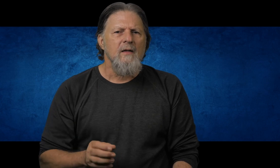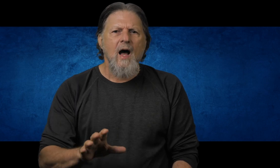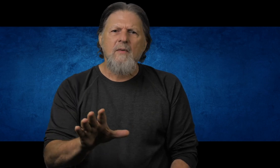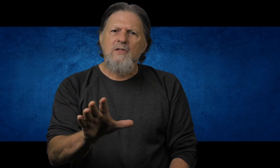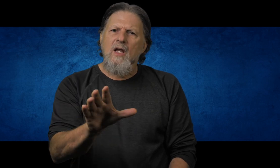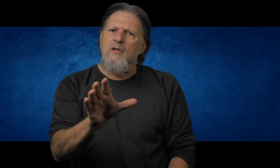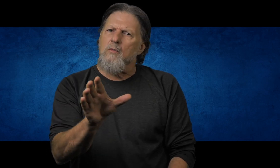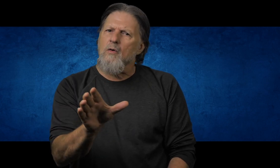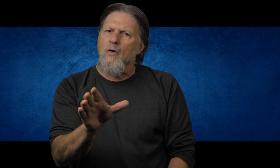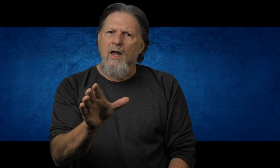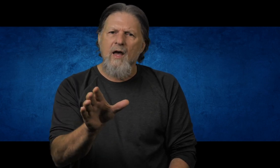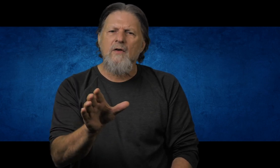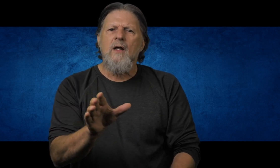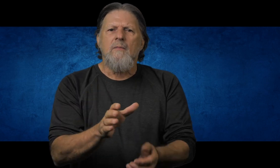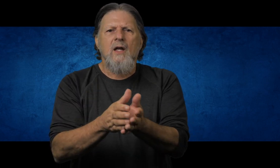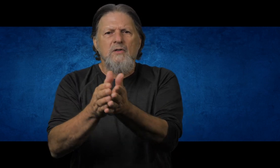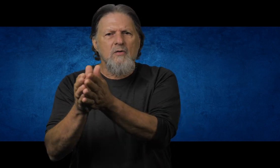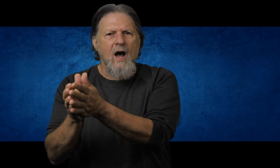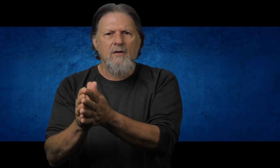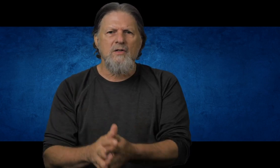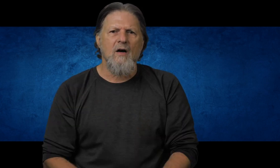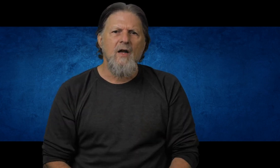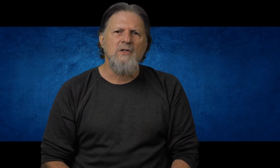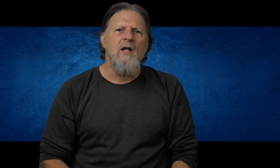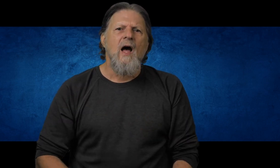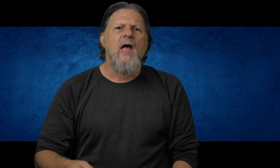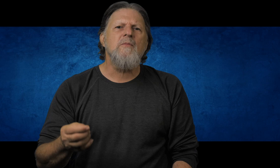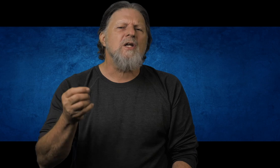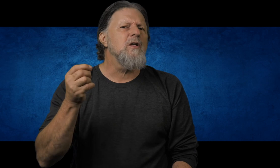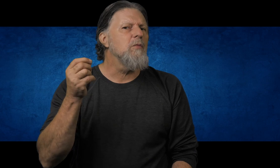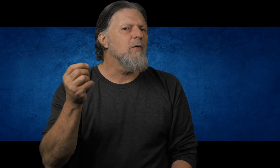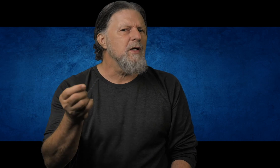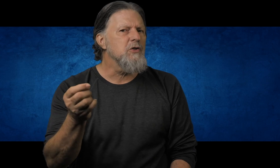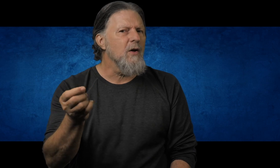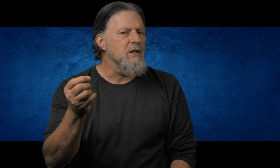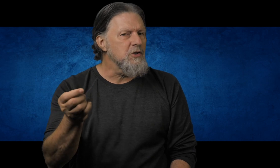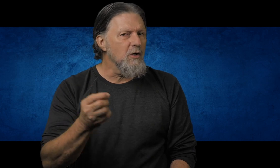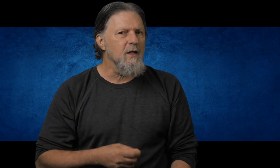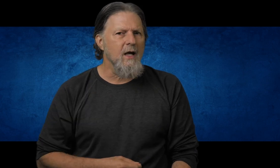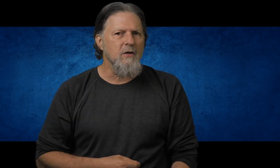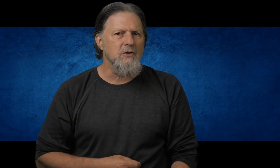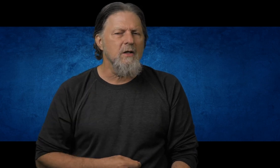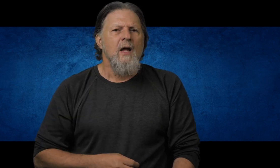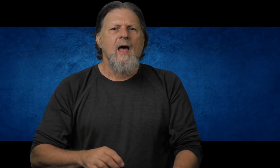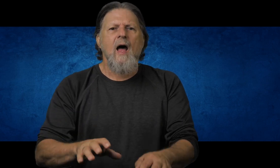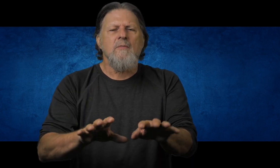Now, I'm not saying you won't go to heaven because you doubt your salvation. I am saying you won't enjoy the journey like you should, and I am